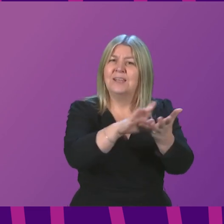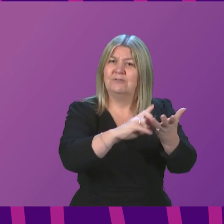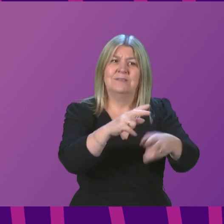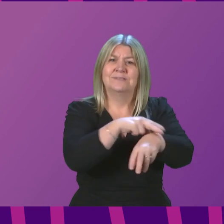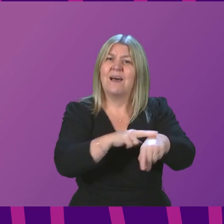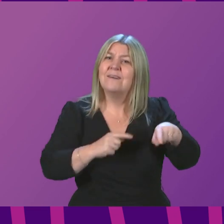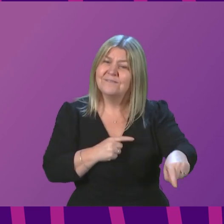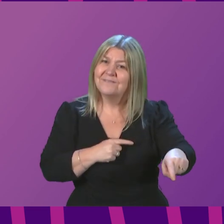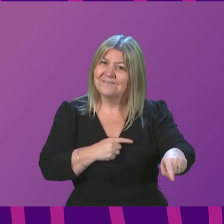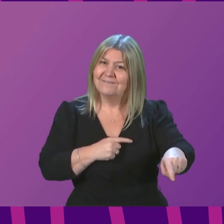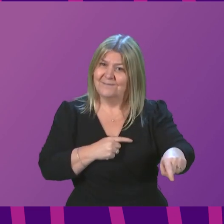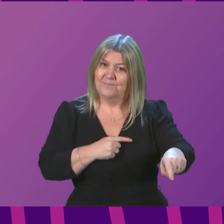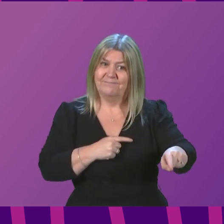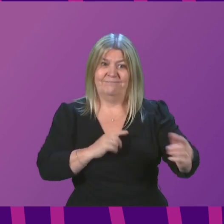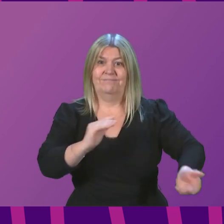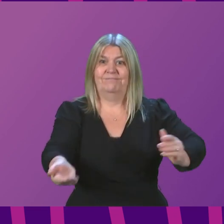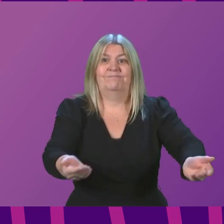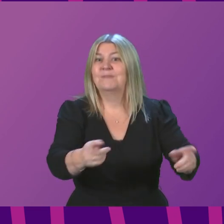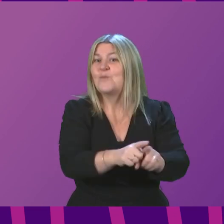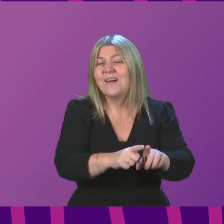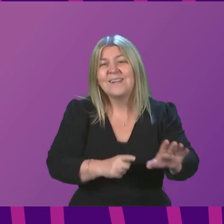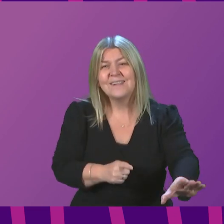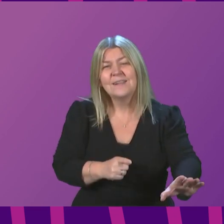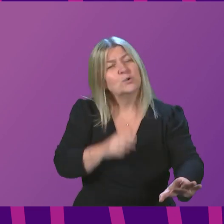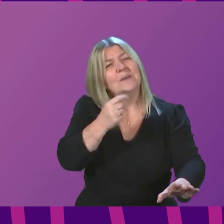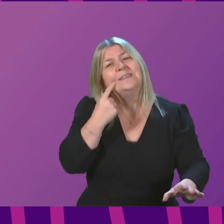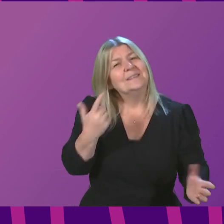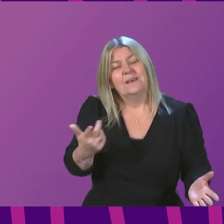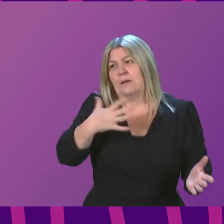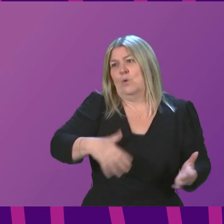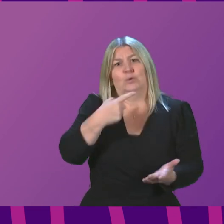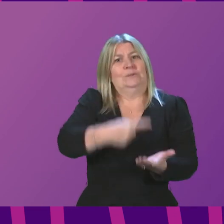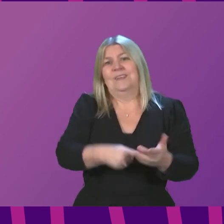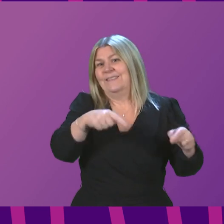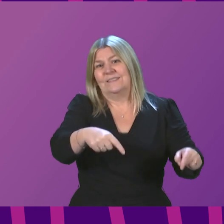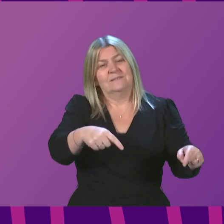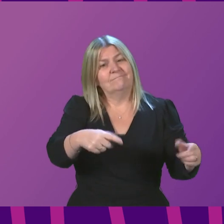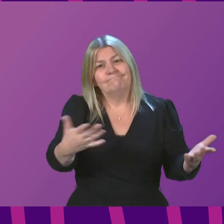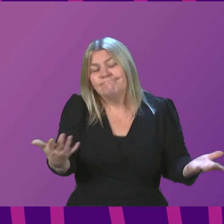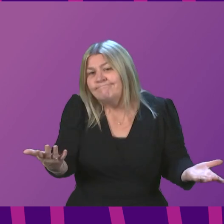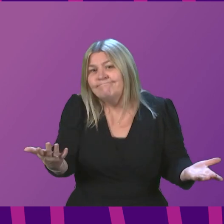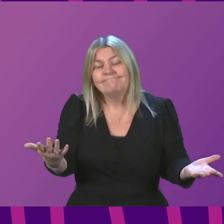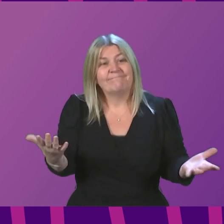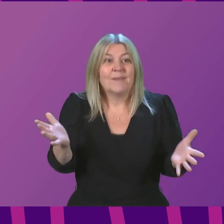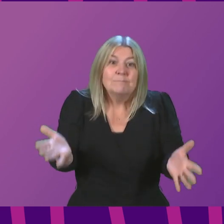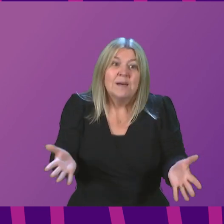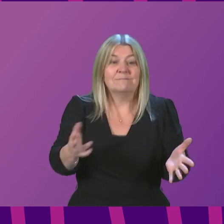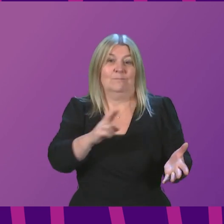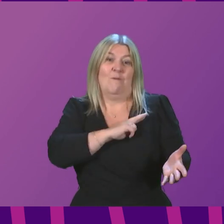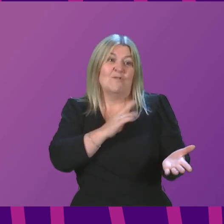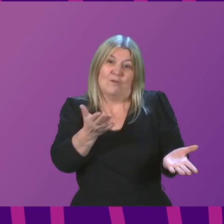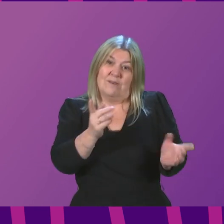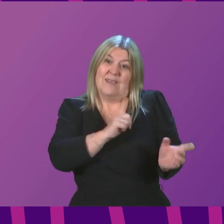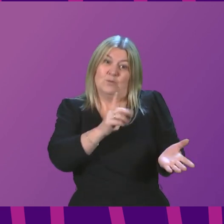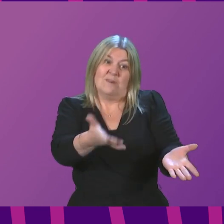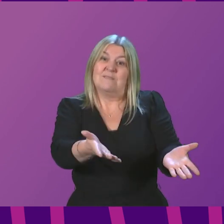associated with travel to and from events. It is not easy. Nobody wants to be in this position. But, these are the reasons why